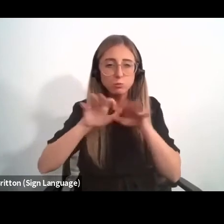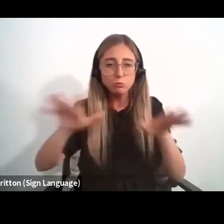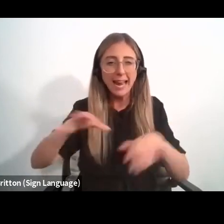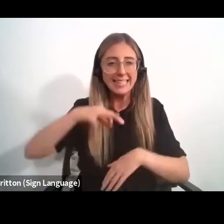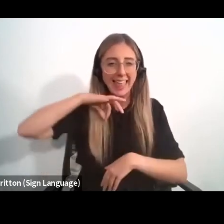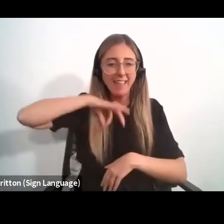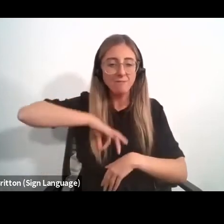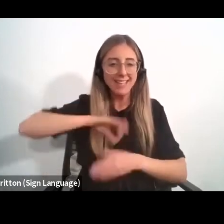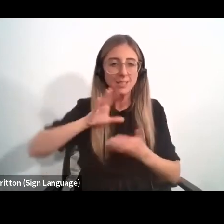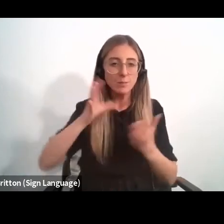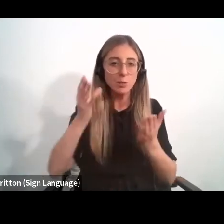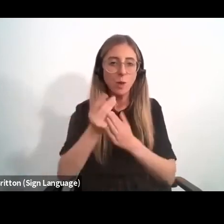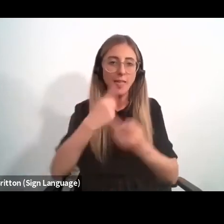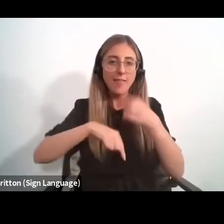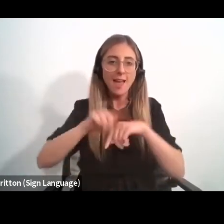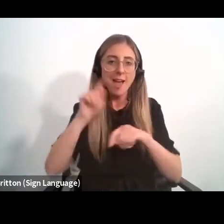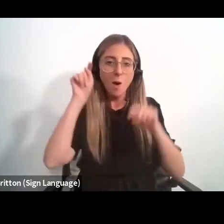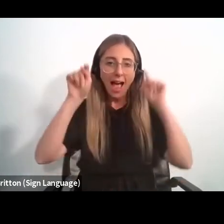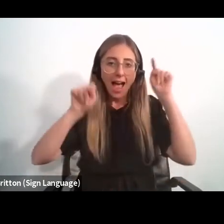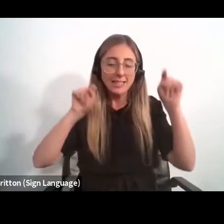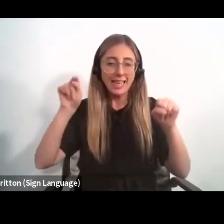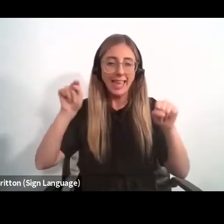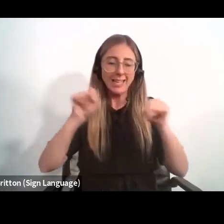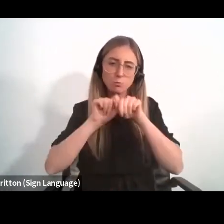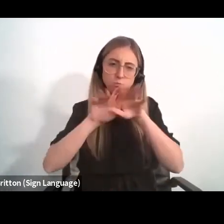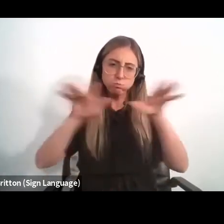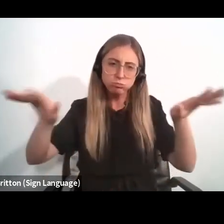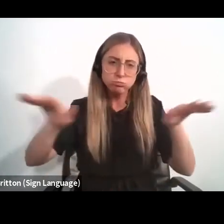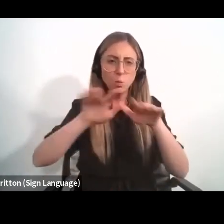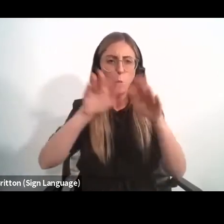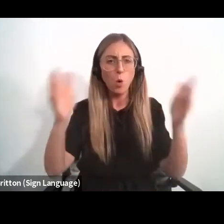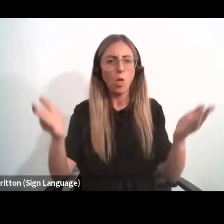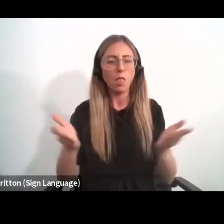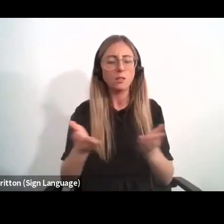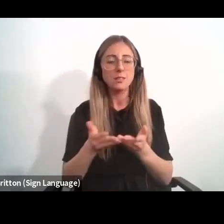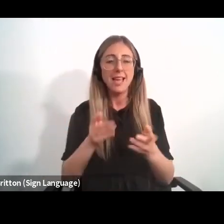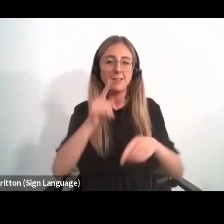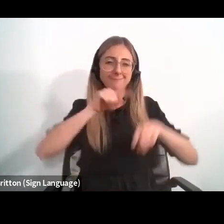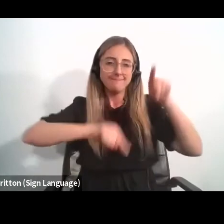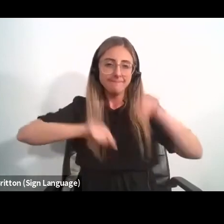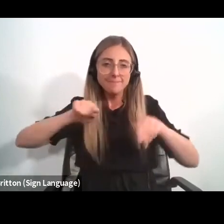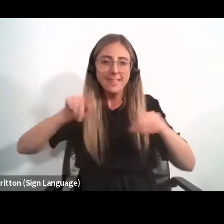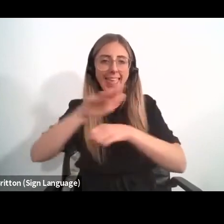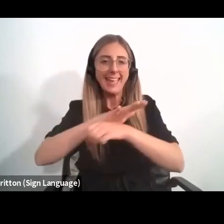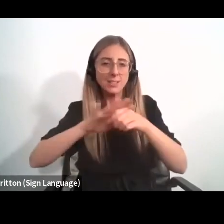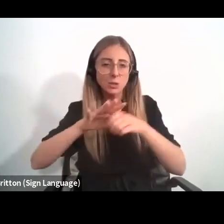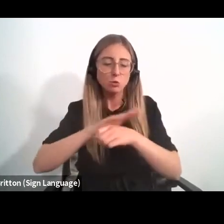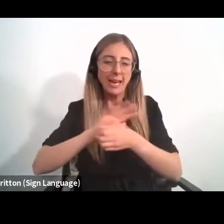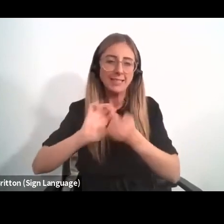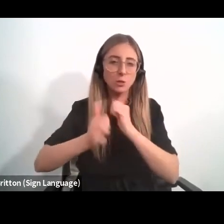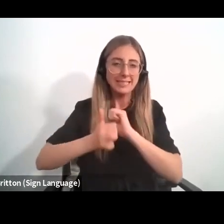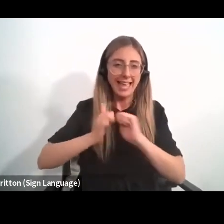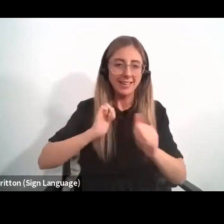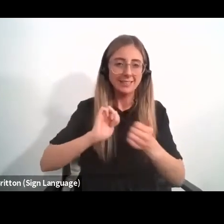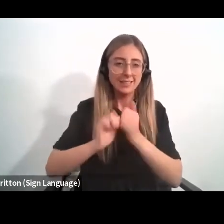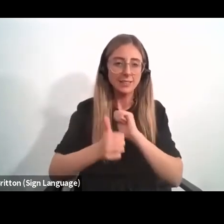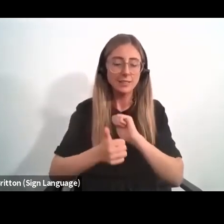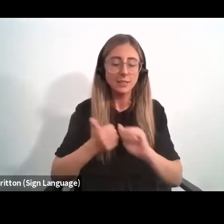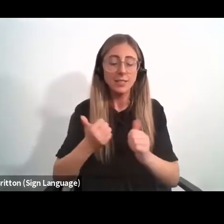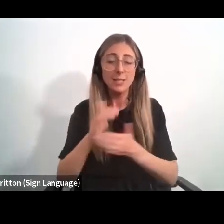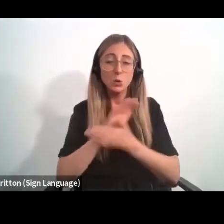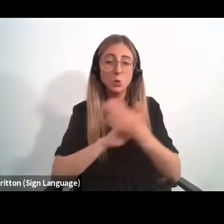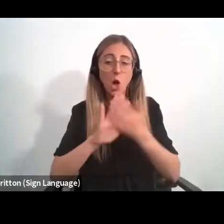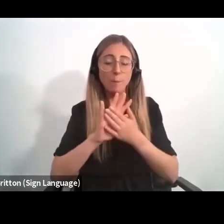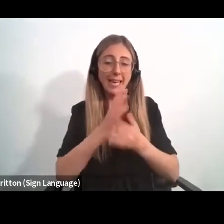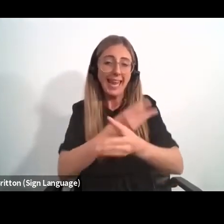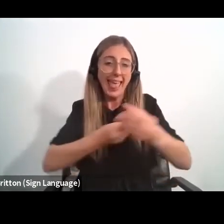-worthy ideas more widely across the continent and in various industries and sectors so that the process of economic